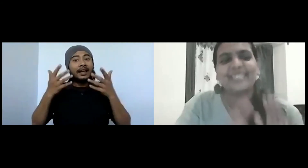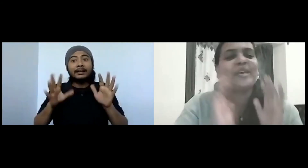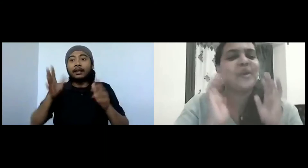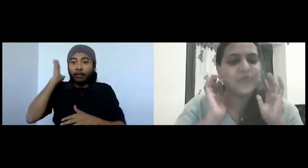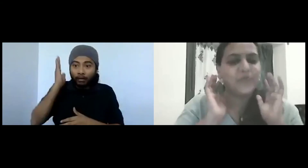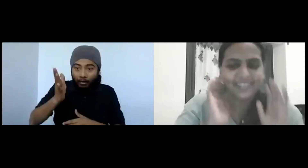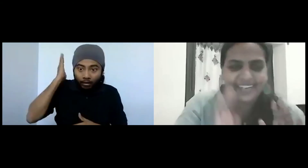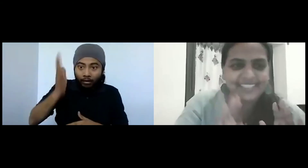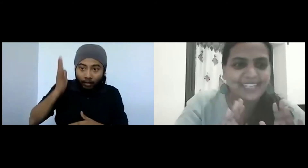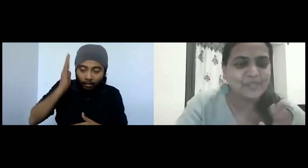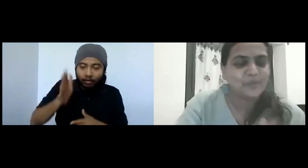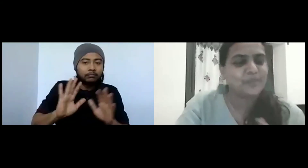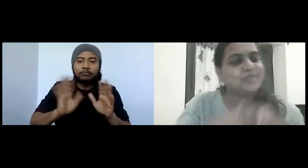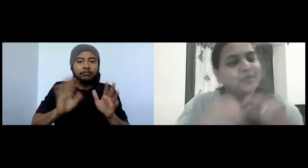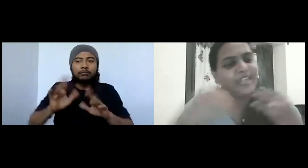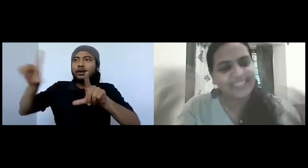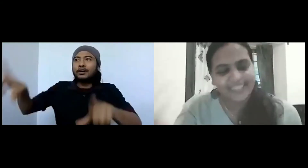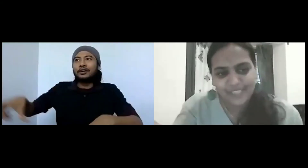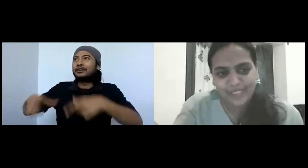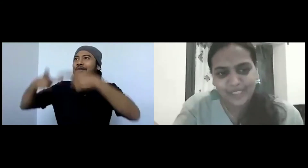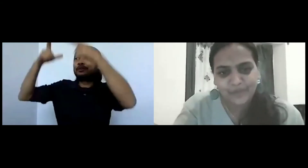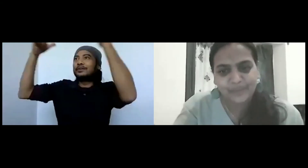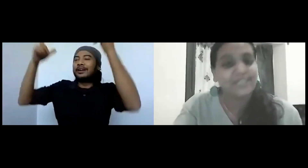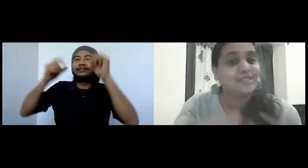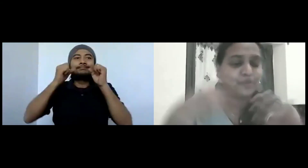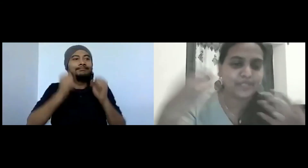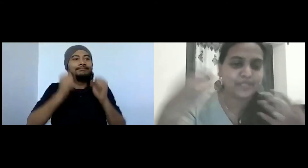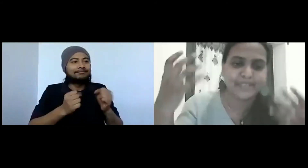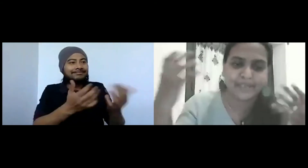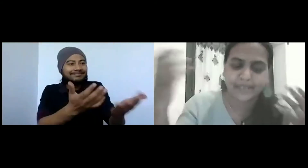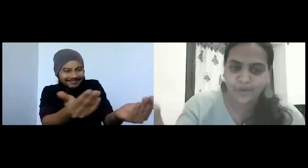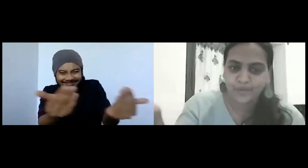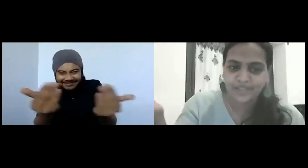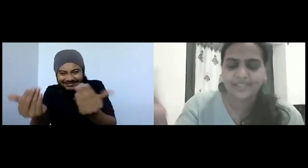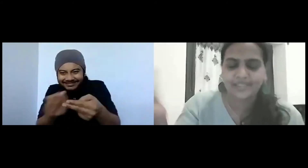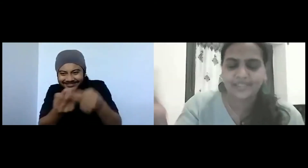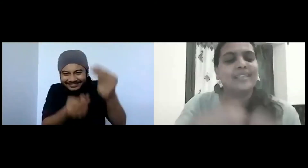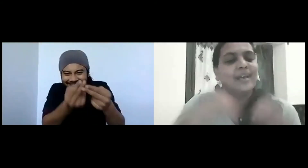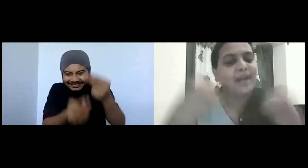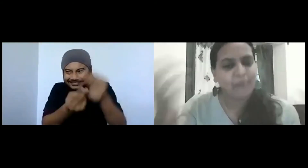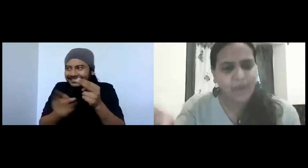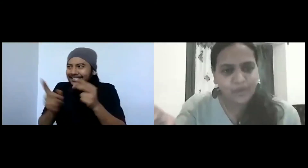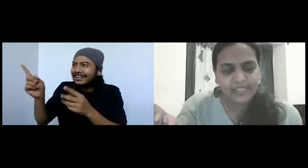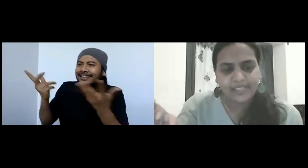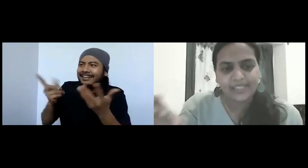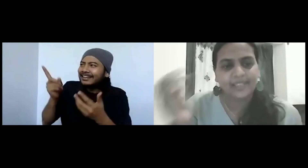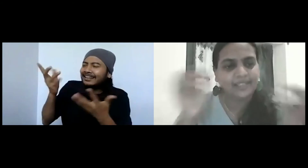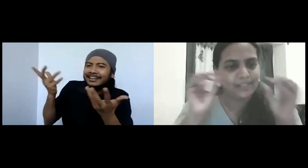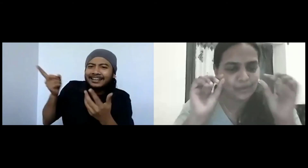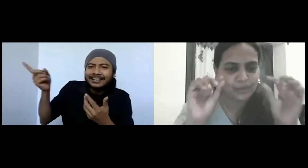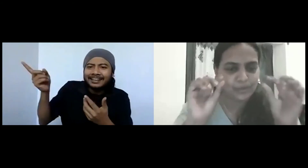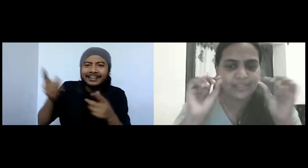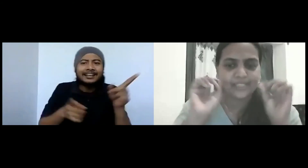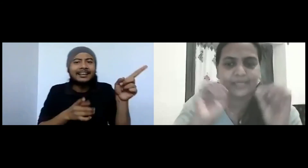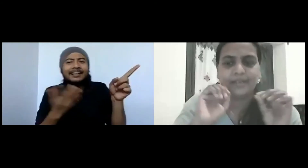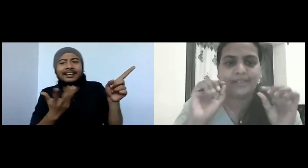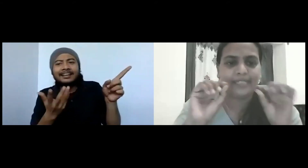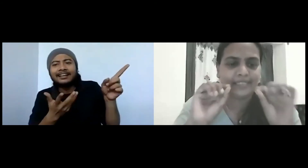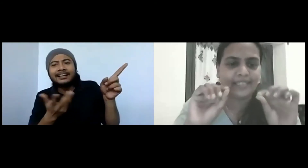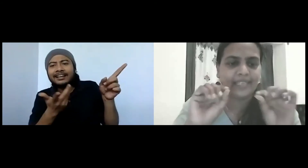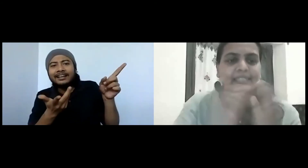the tree. We narrate our stories. We encourage children to tell stories around trees about little, you know,